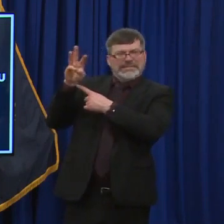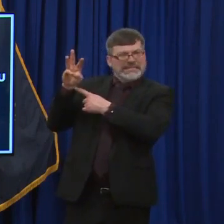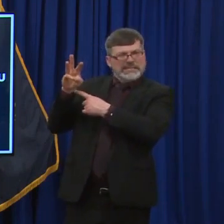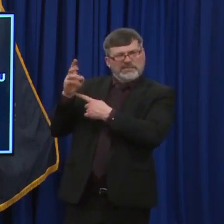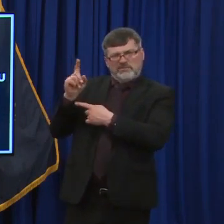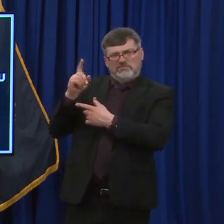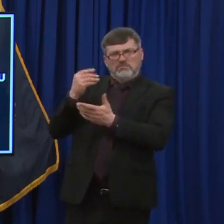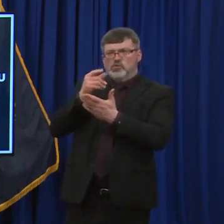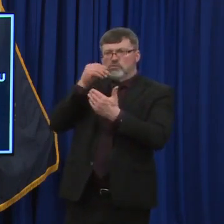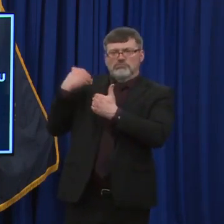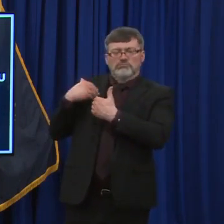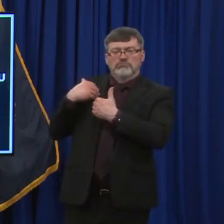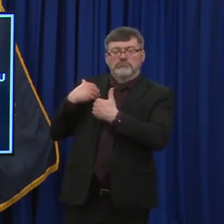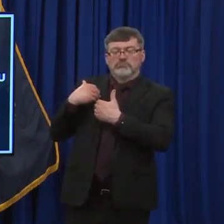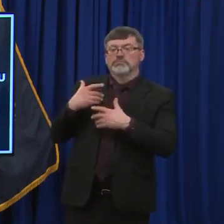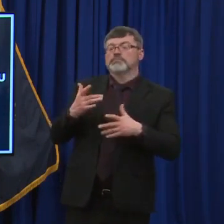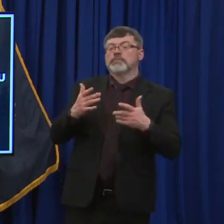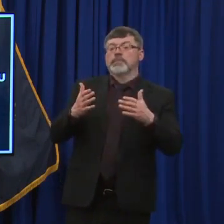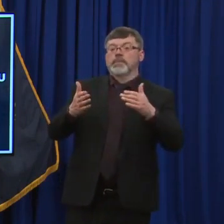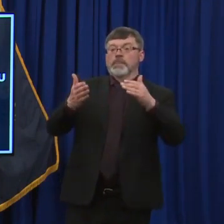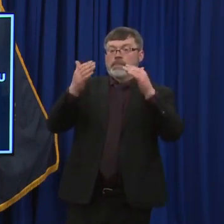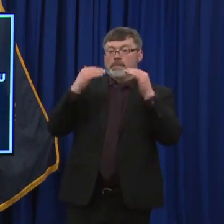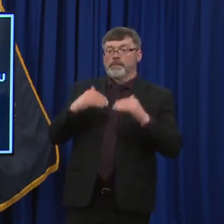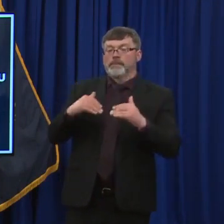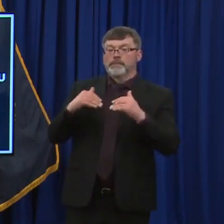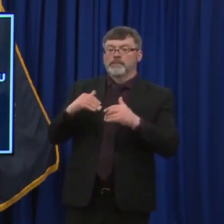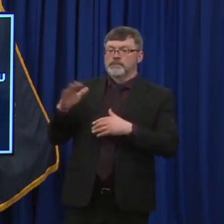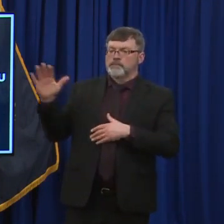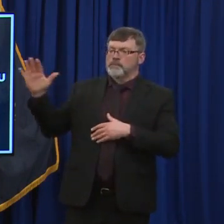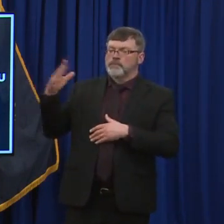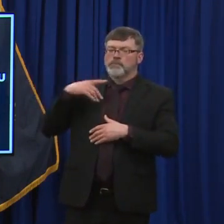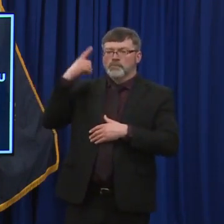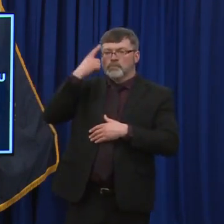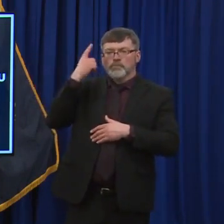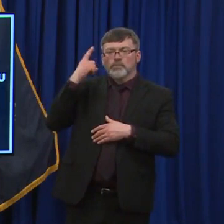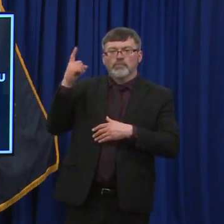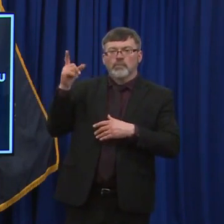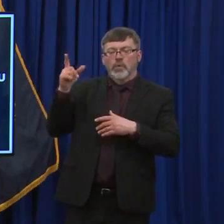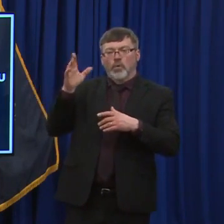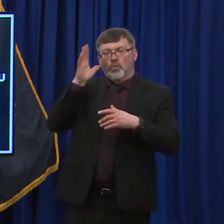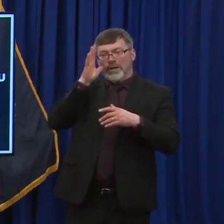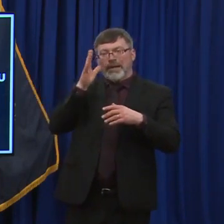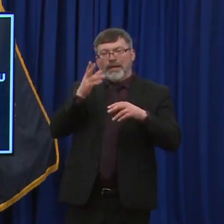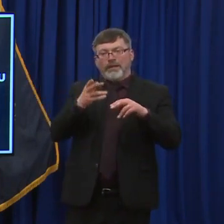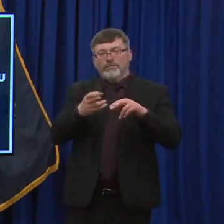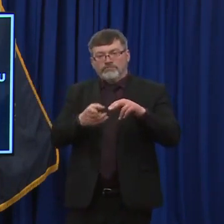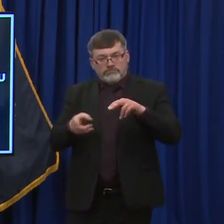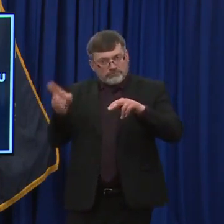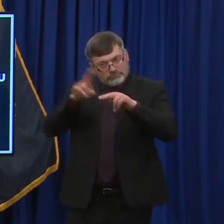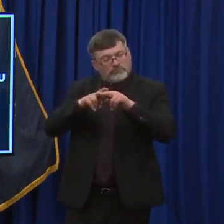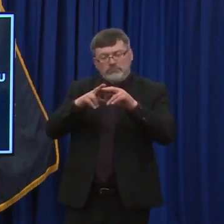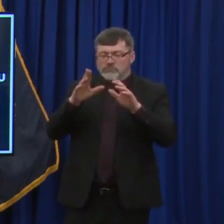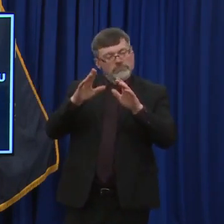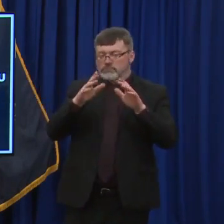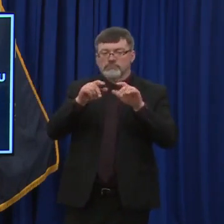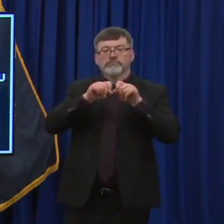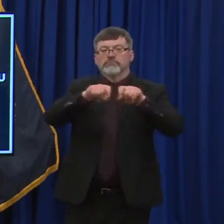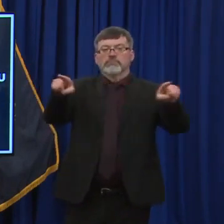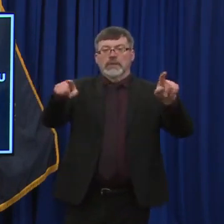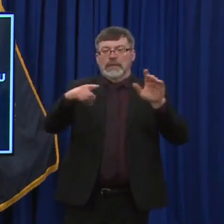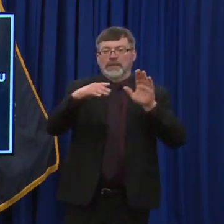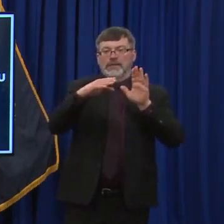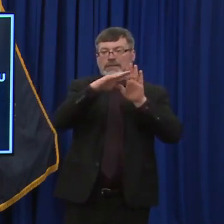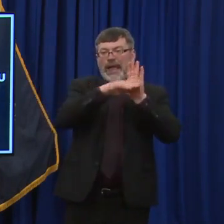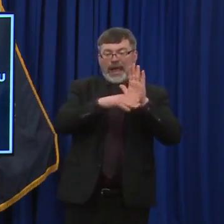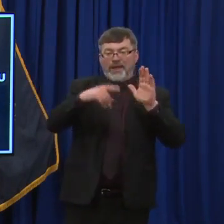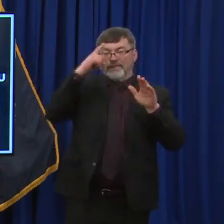it if you could, um, talk a little bit more about these modified guidances for amusement parks and tourist training. Will they be